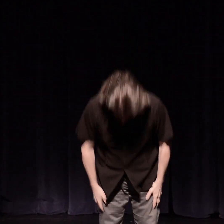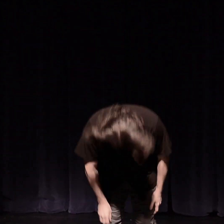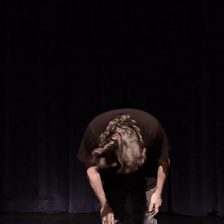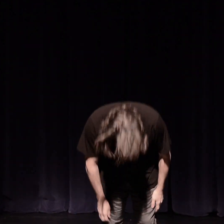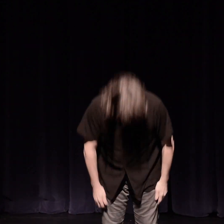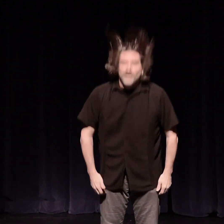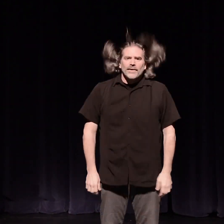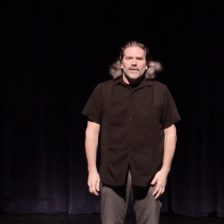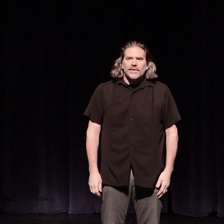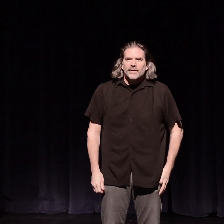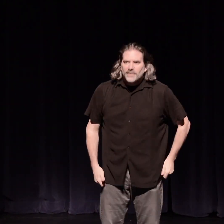Uh. Uh. Uh.